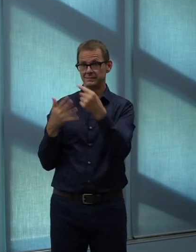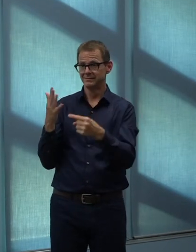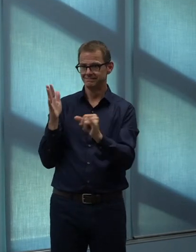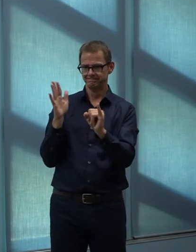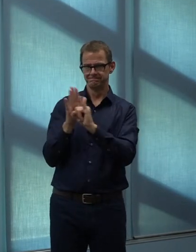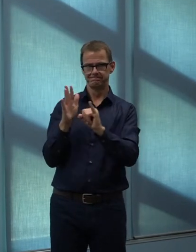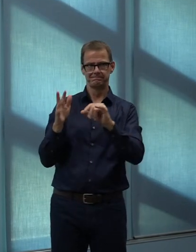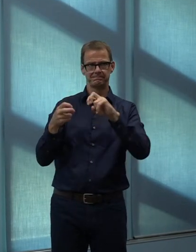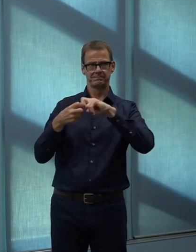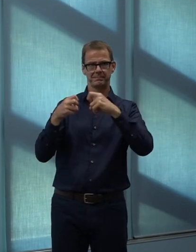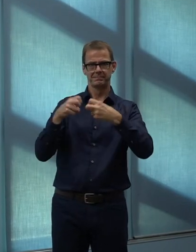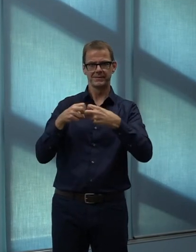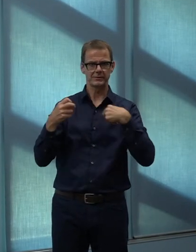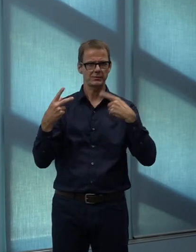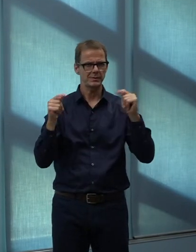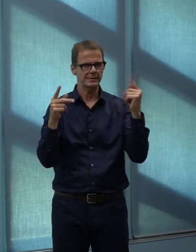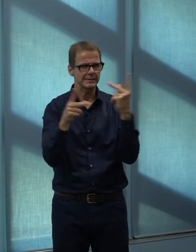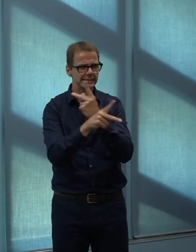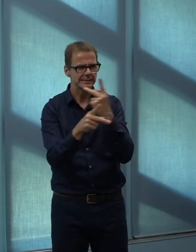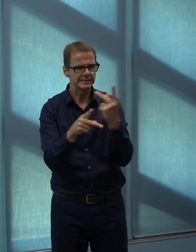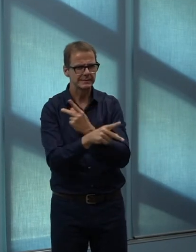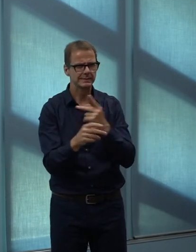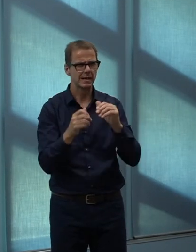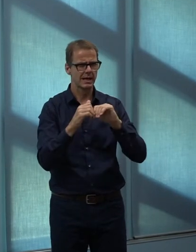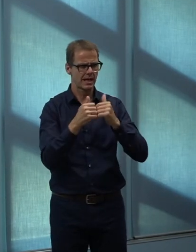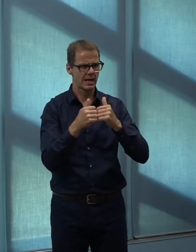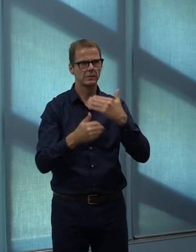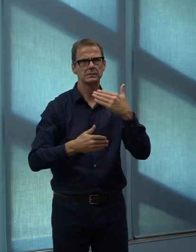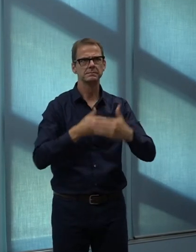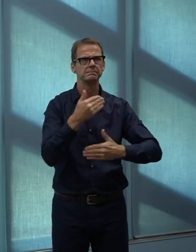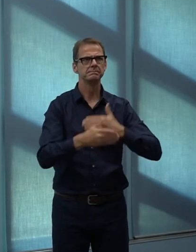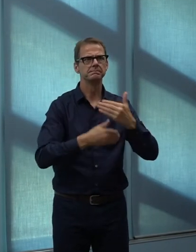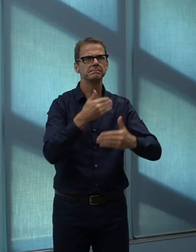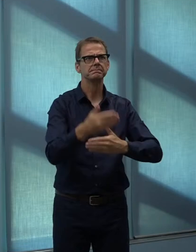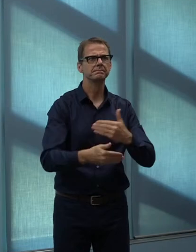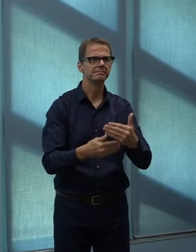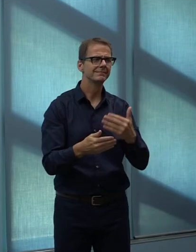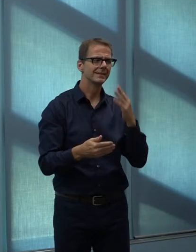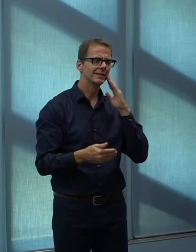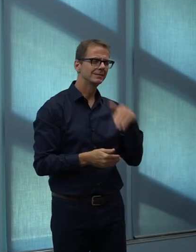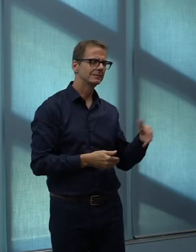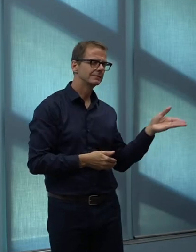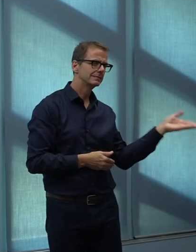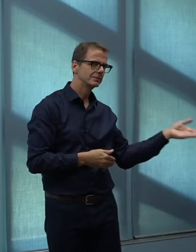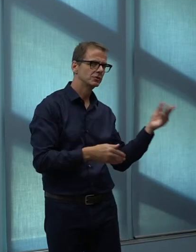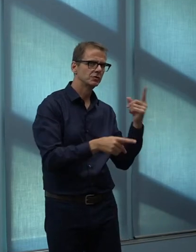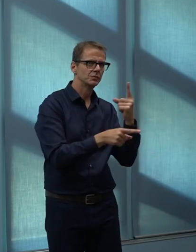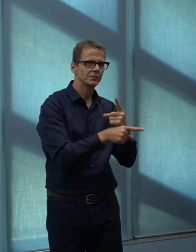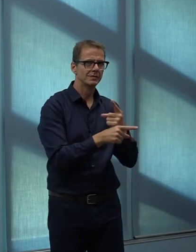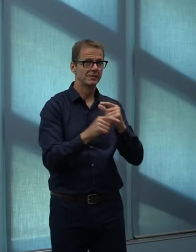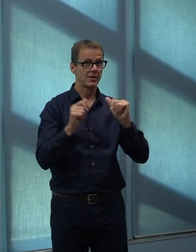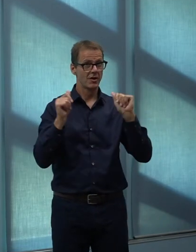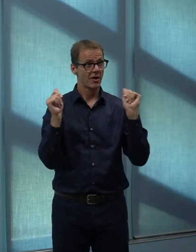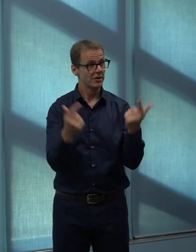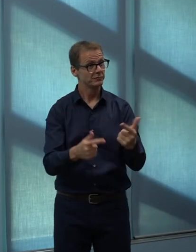That is the one thing I can tell you for sure right now. And at this point I think